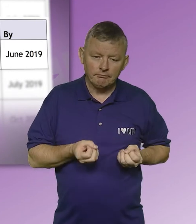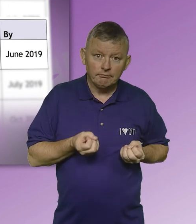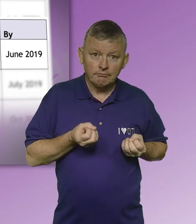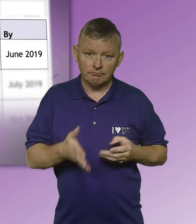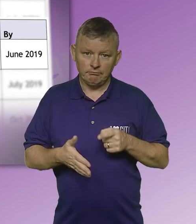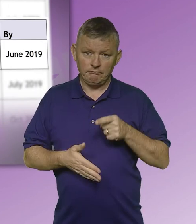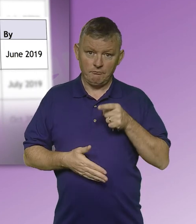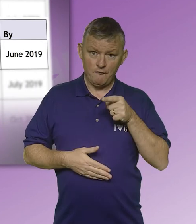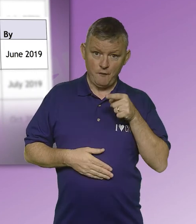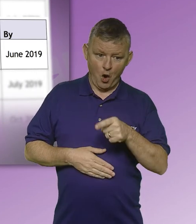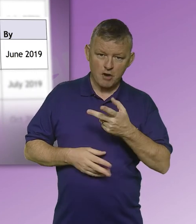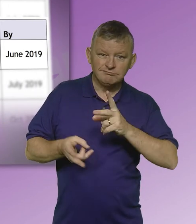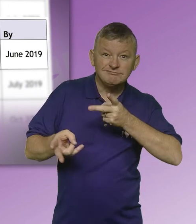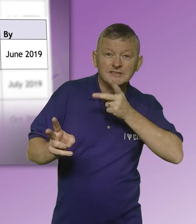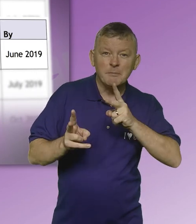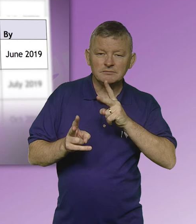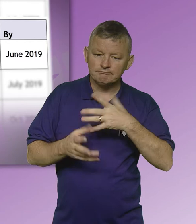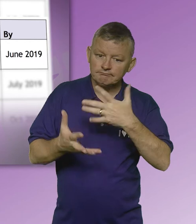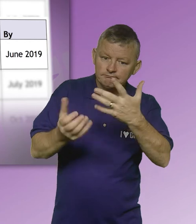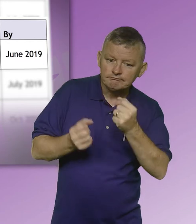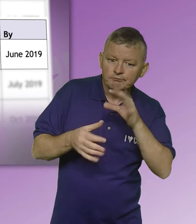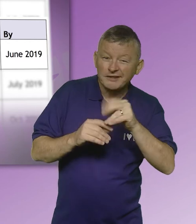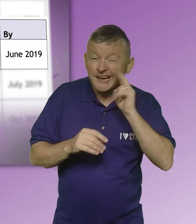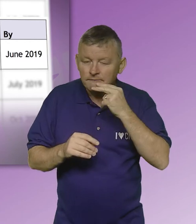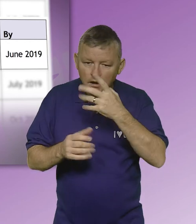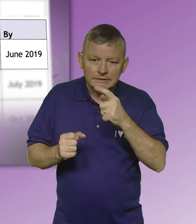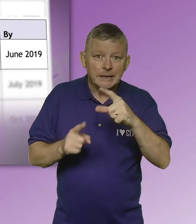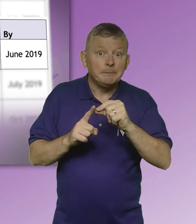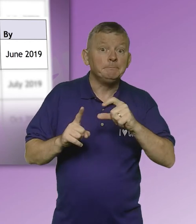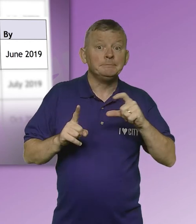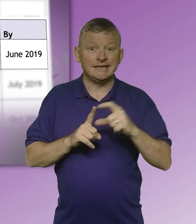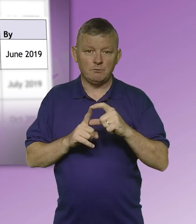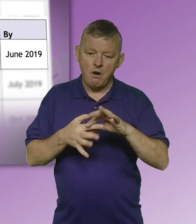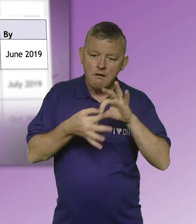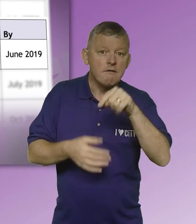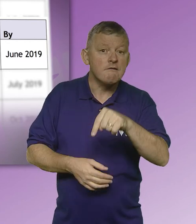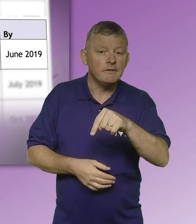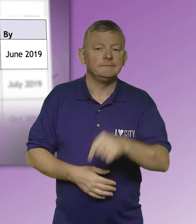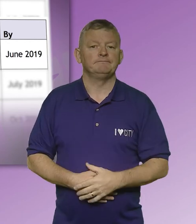Deliver CPD opportunities in BSL to all staff who work with BSL users.